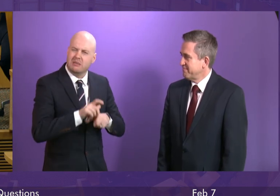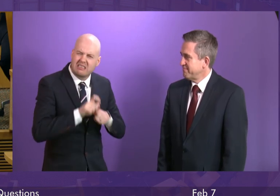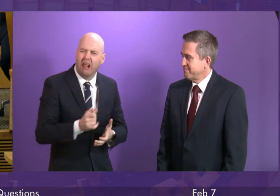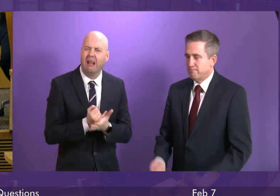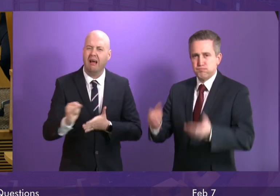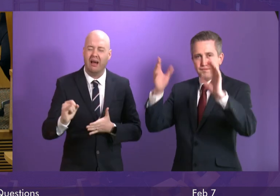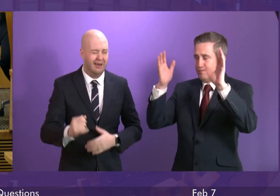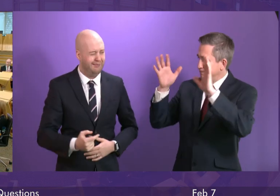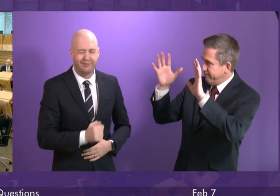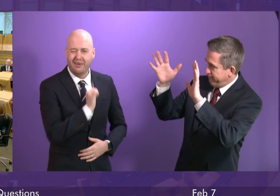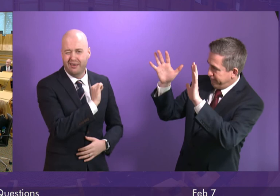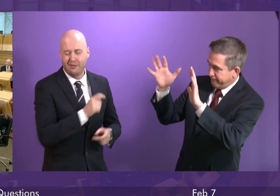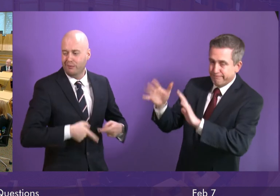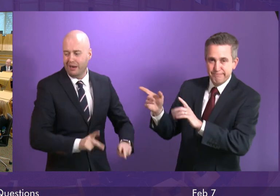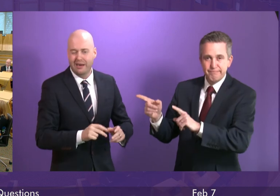Party